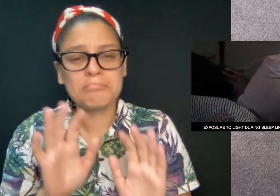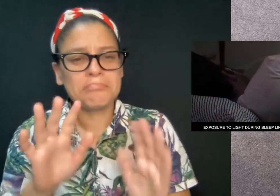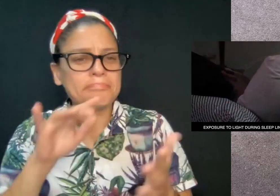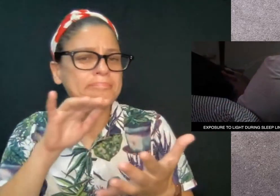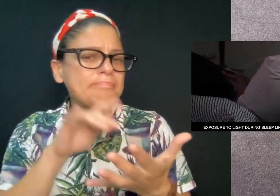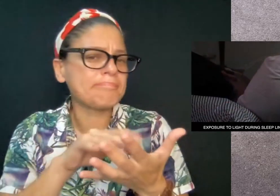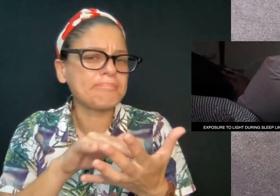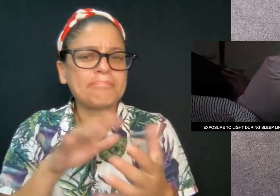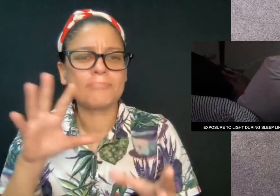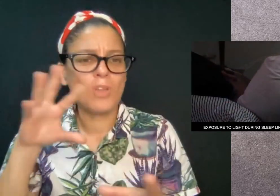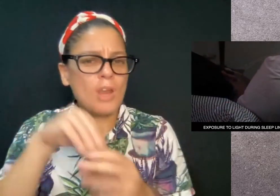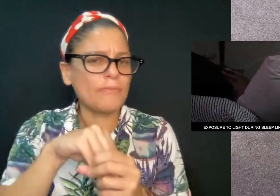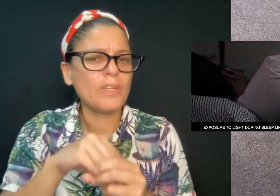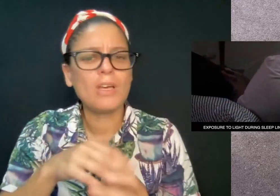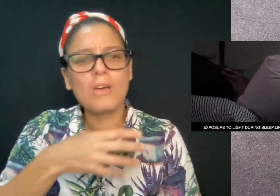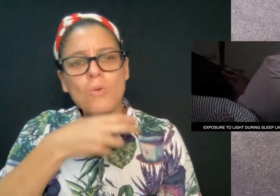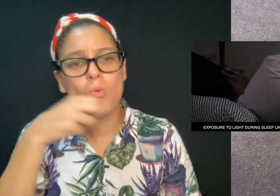And it doesn't matter how old you are.